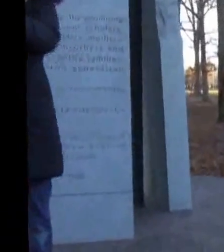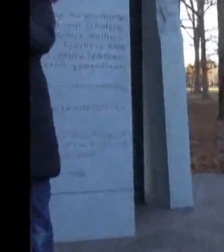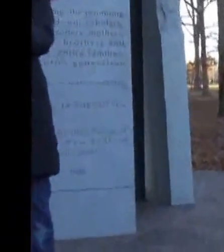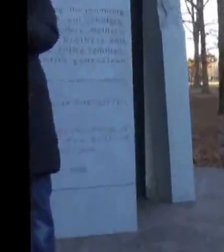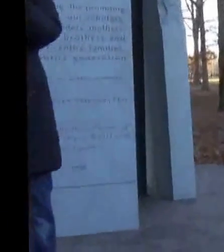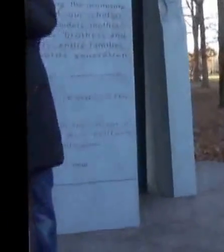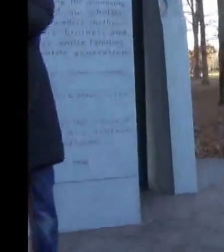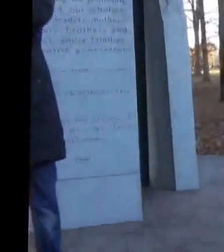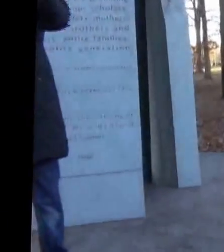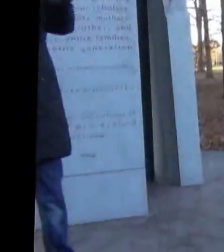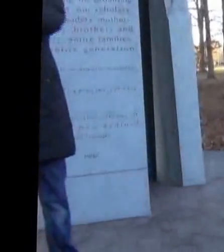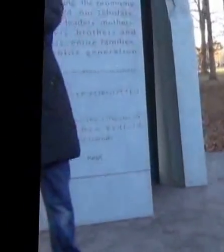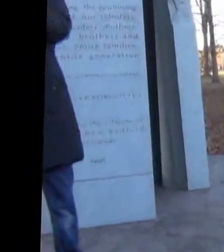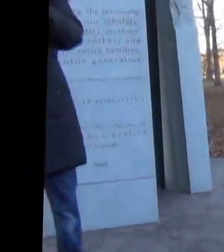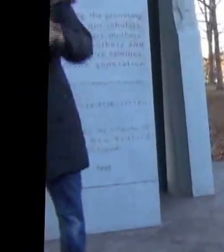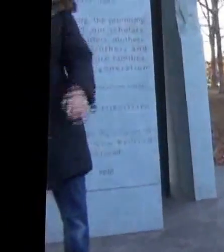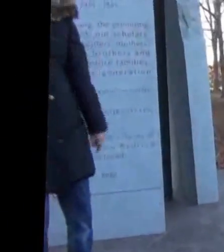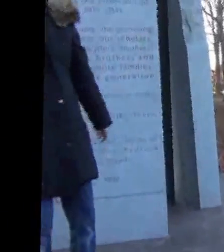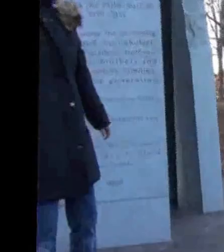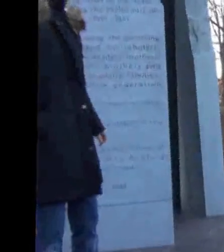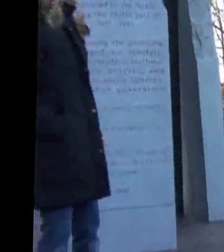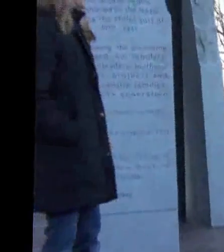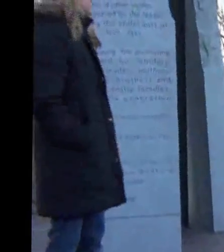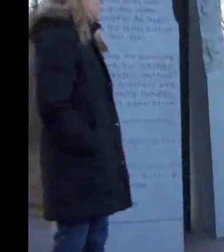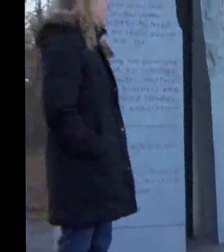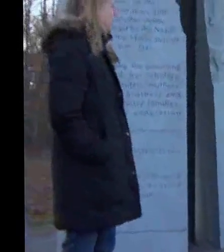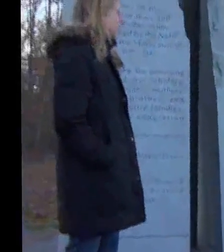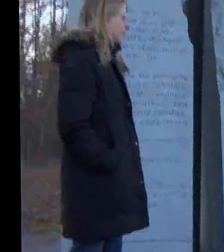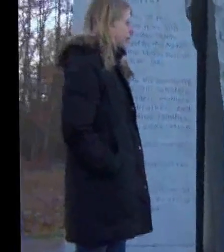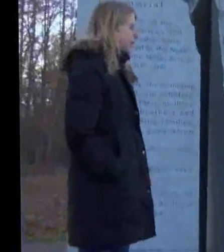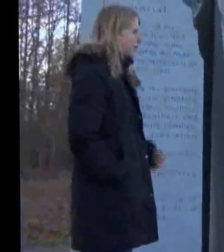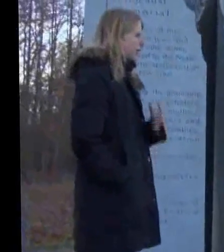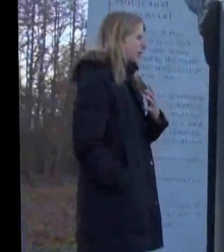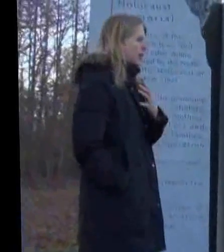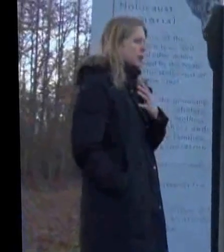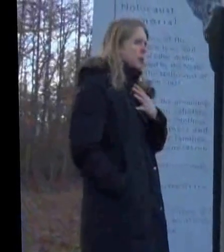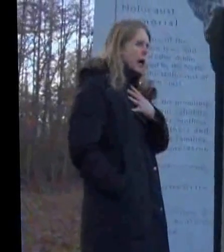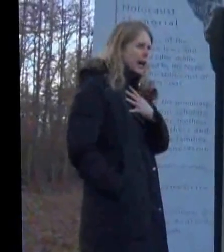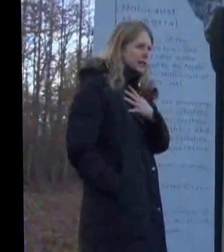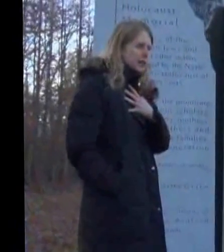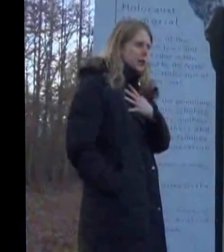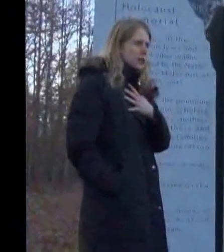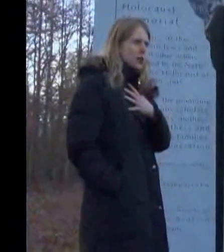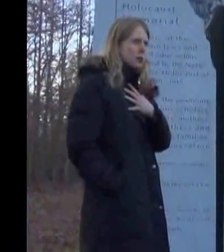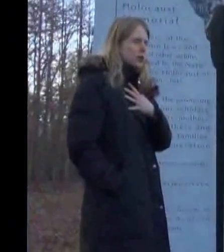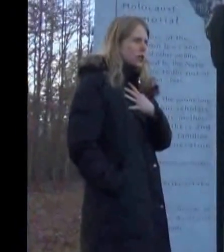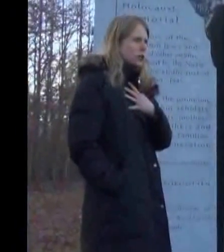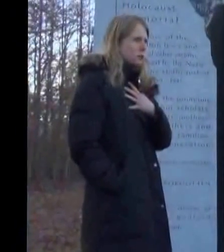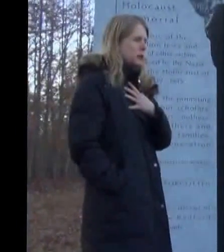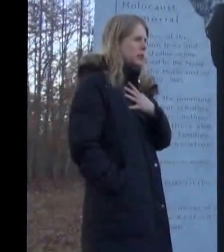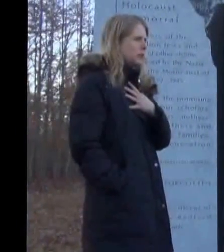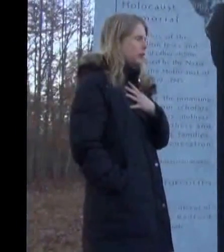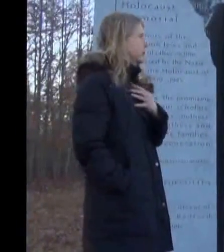they didn't have that. Nope. That buffer. So I remember, and it impacted me so much, I couldn't believe it.